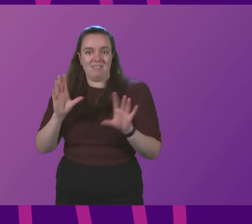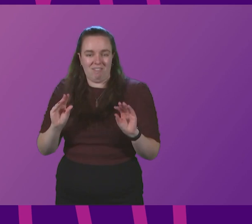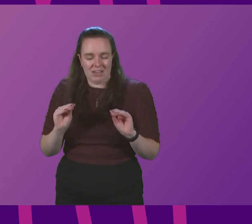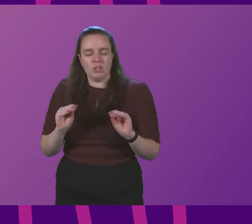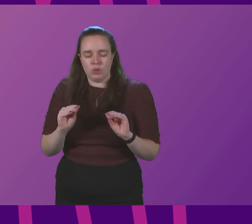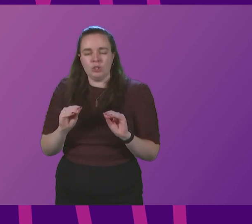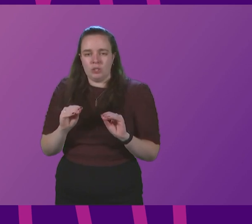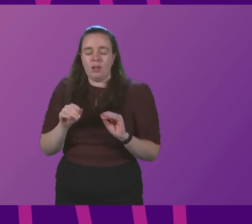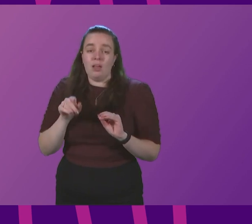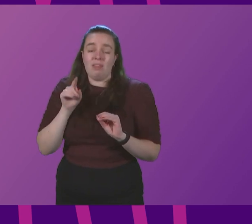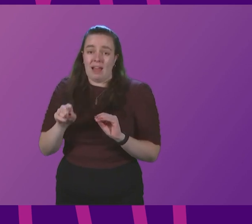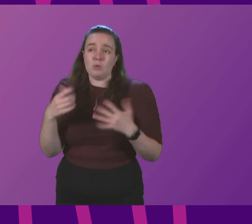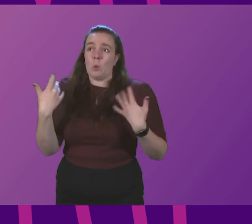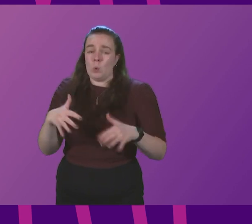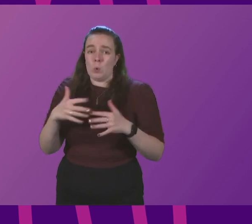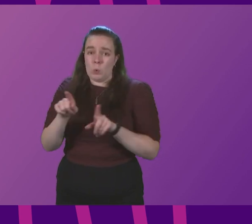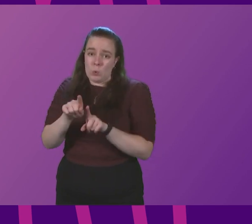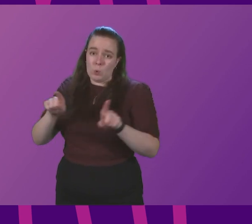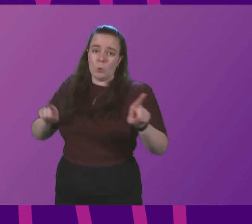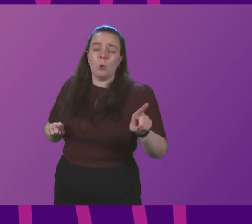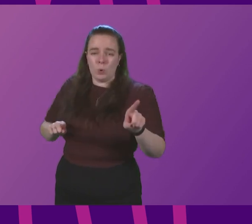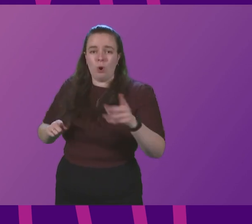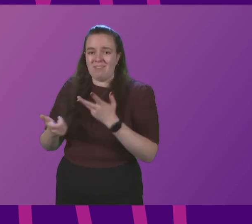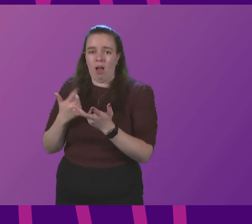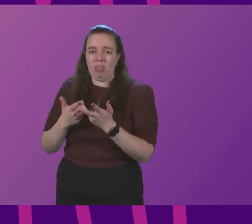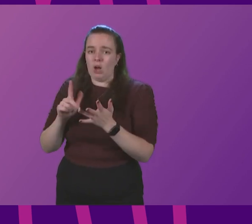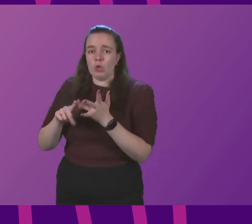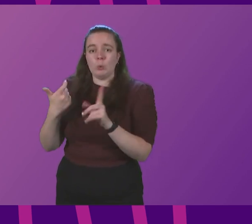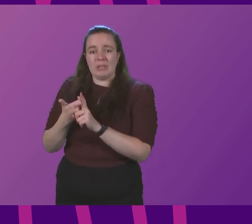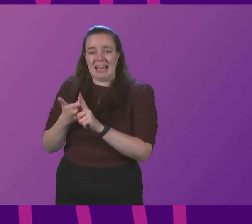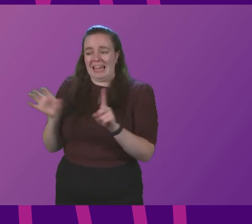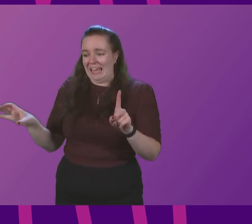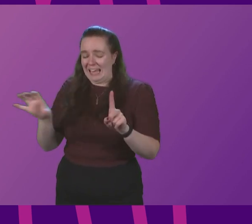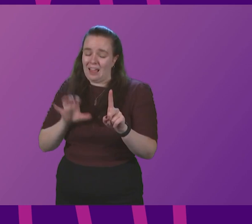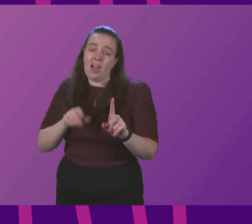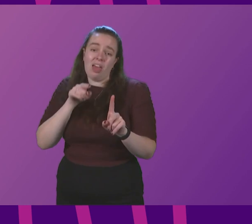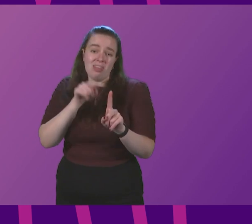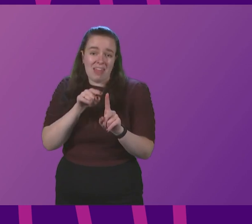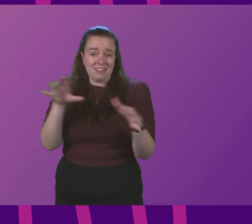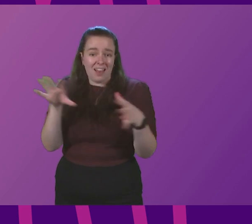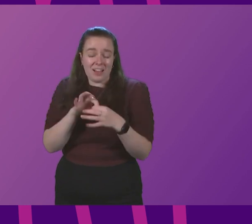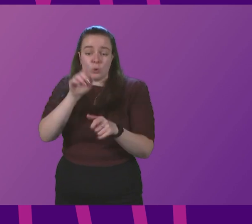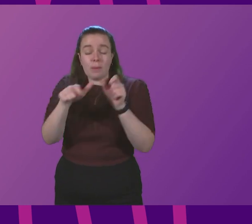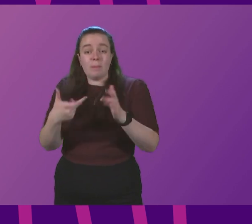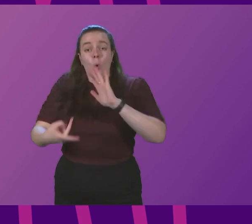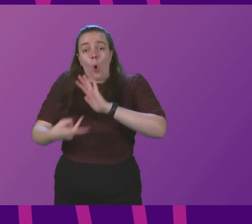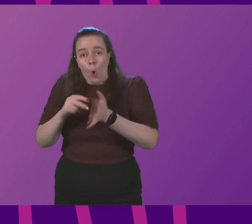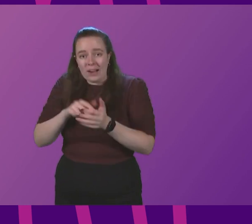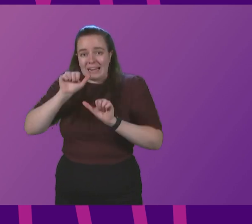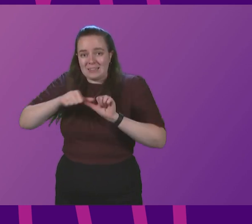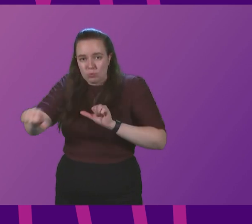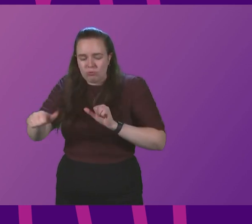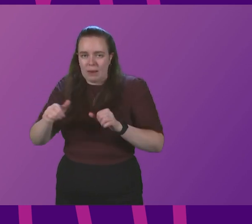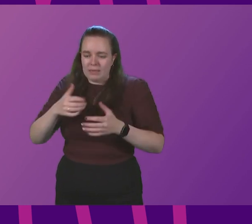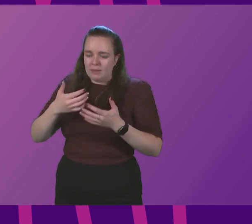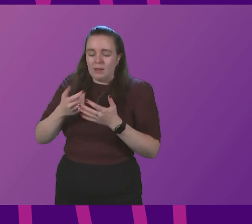considerably ahead of any of the other UK nations. That is to the credit of those organising this programme, resolving the